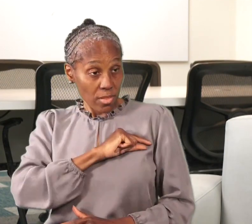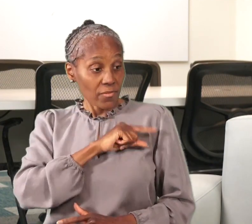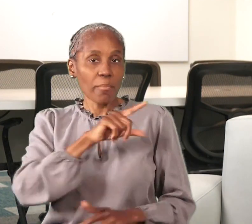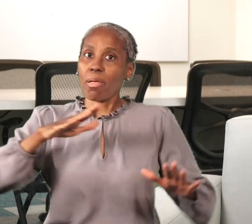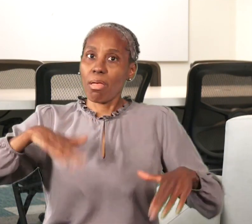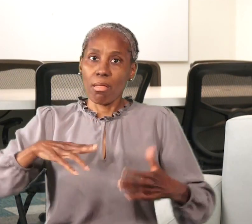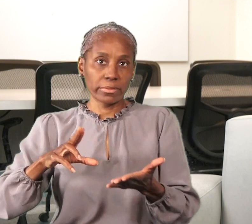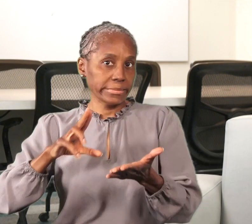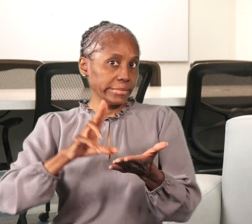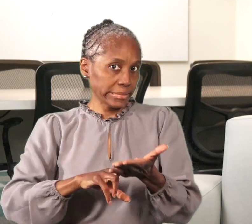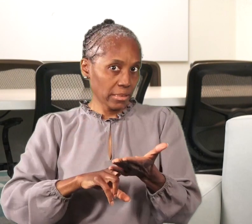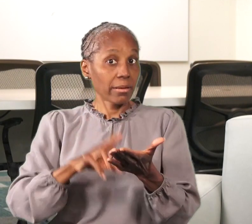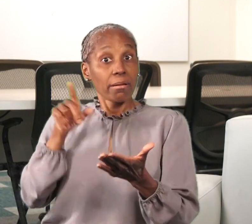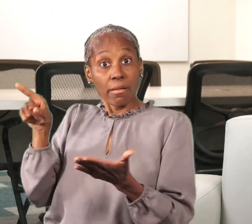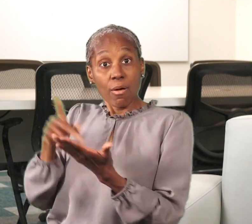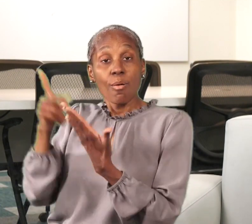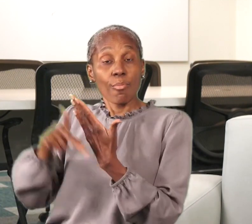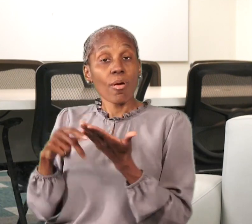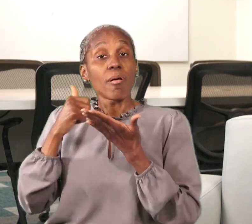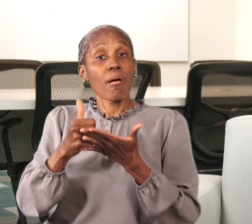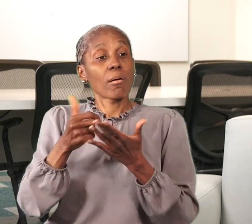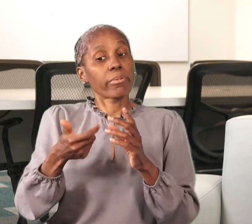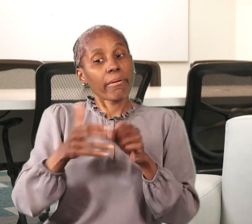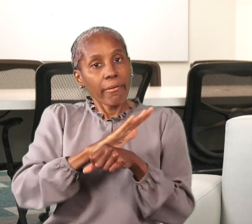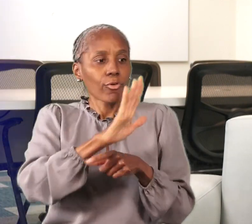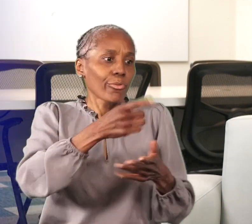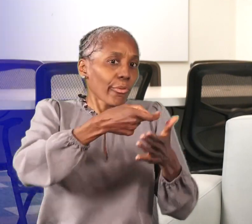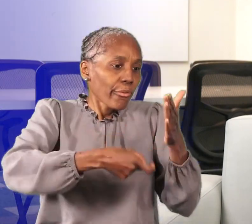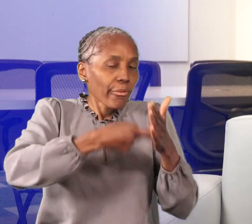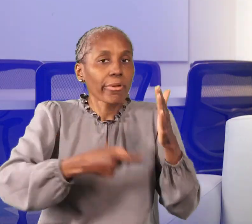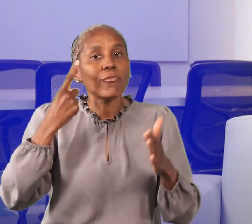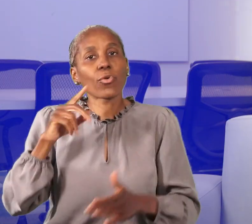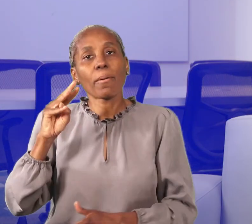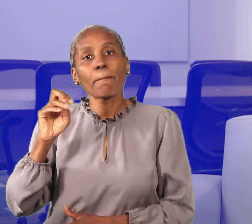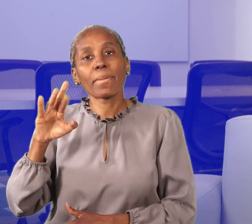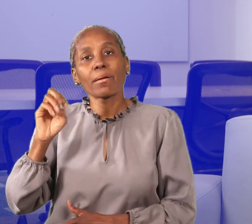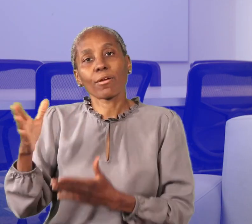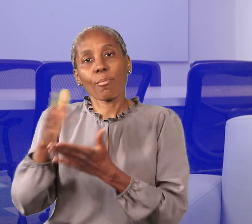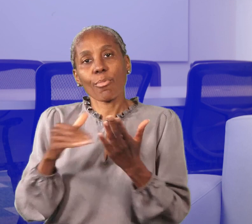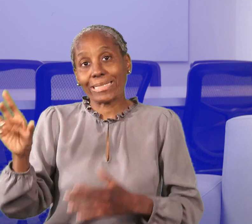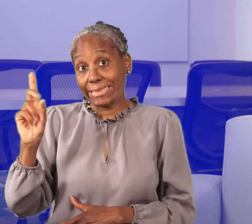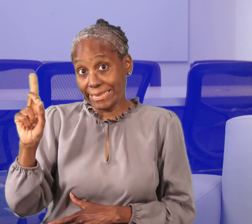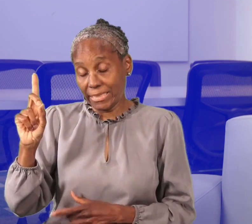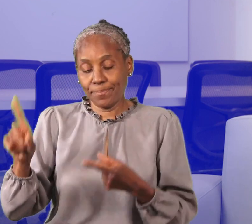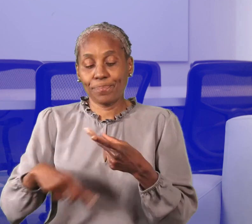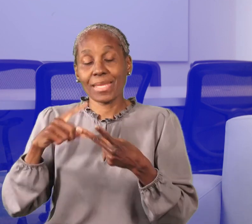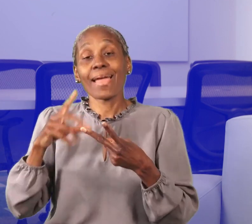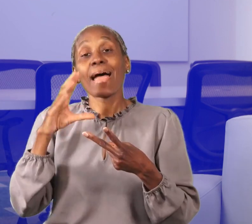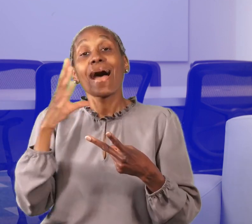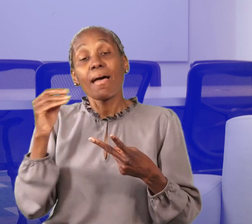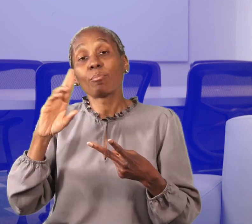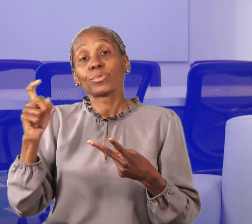eligible but not yet enrolled. So this program helps cover the cost of your Medicare Part D